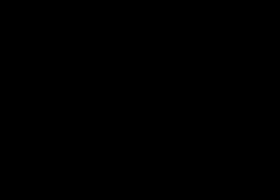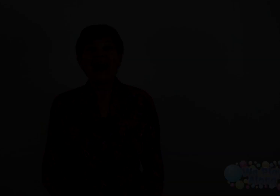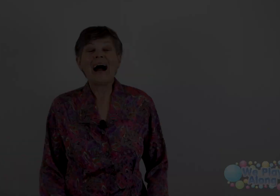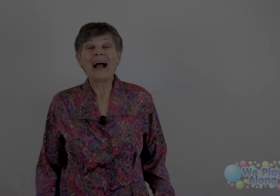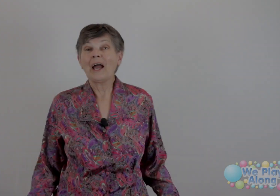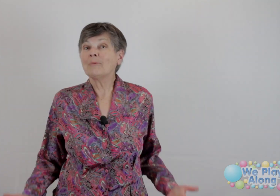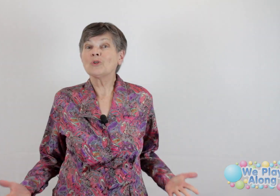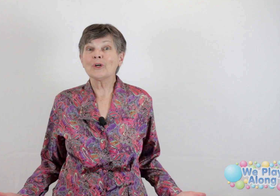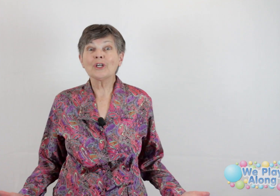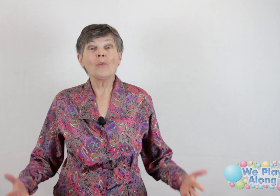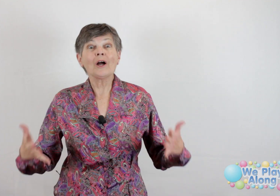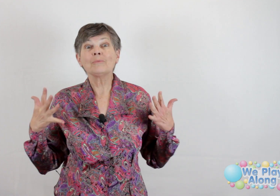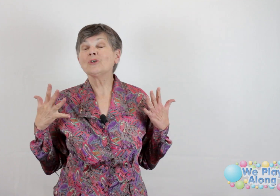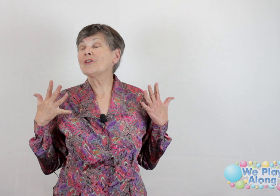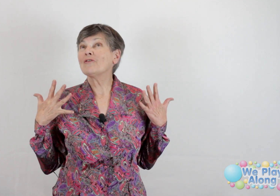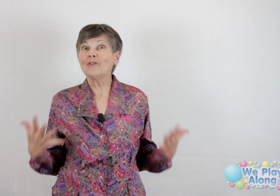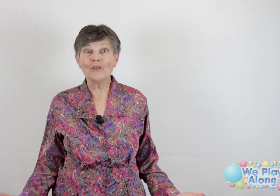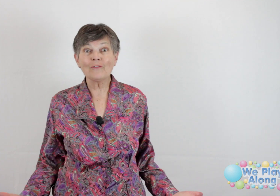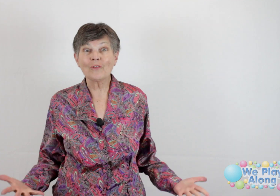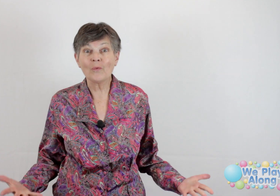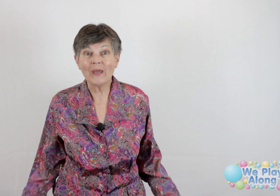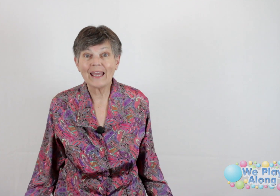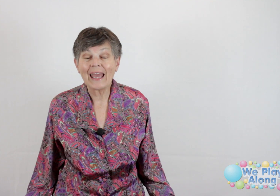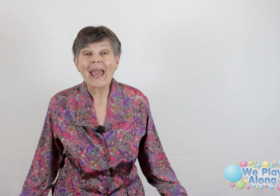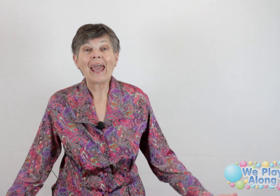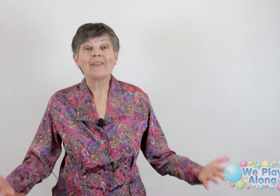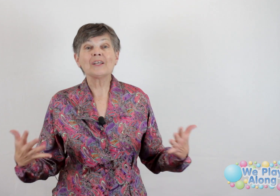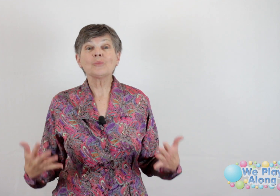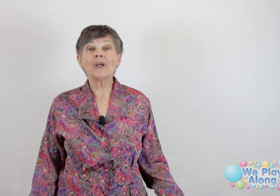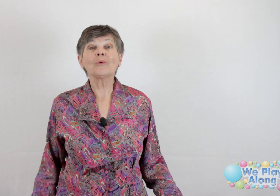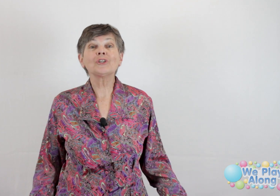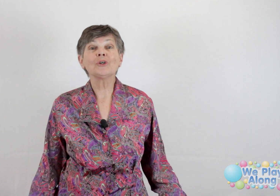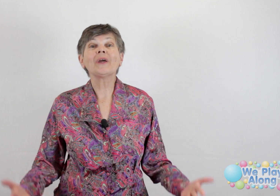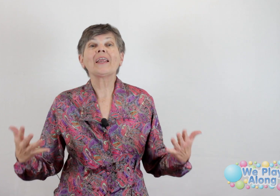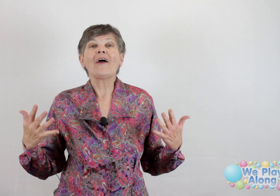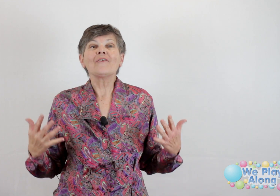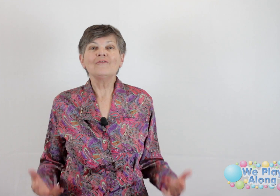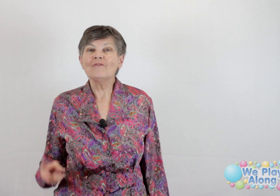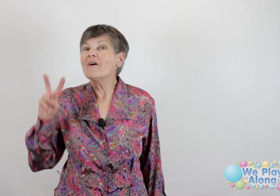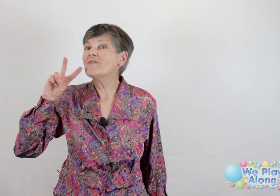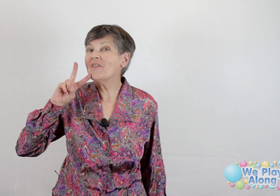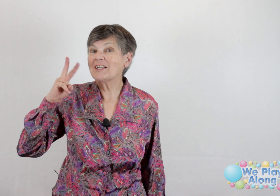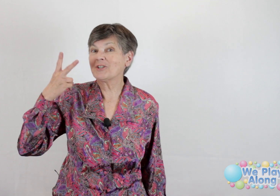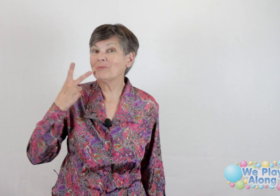Hi, I'm Georgia. Welcome to the Food of the Week and this week we're doing vegetables.